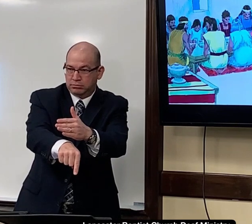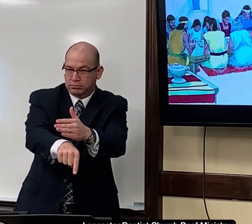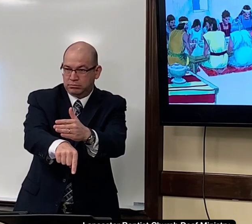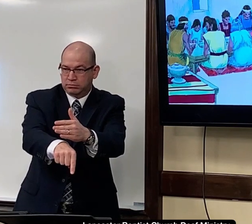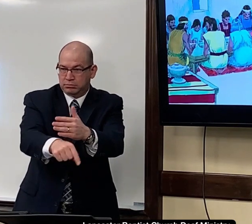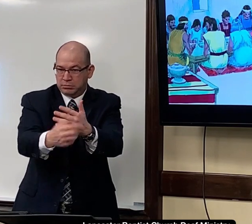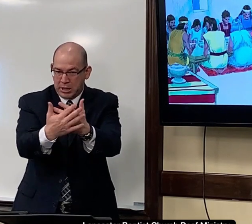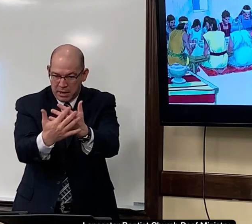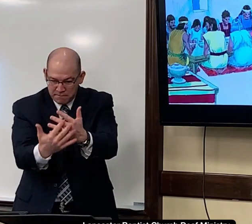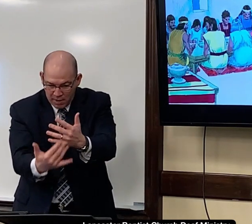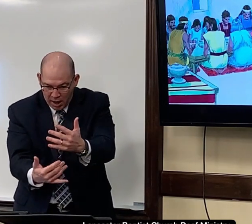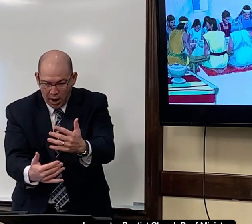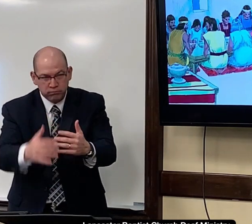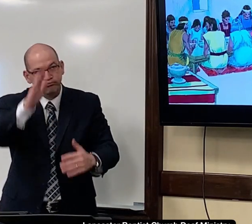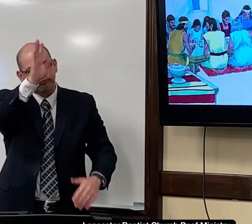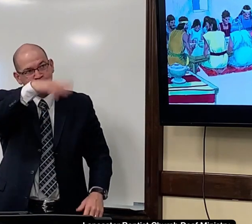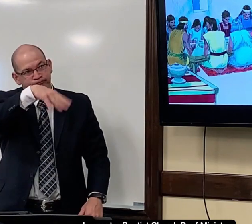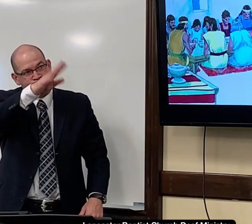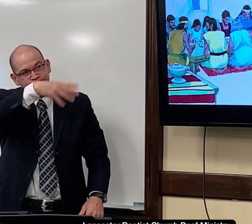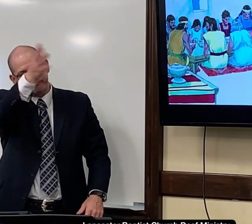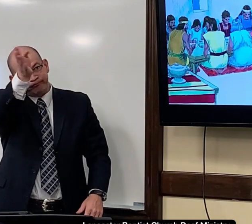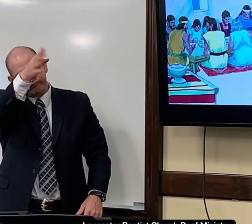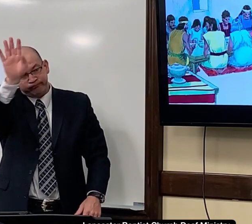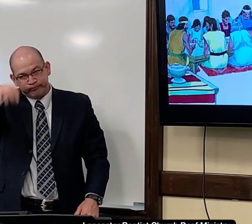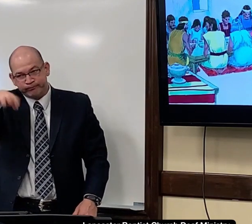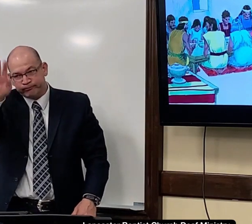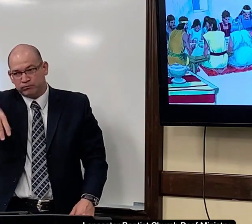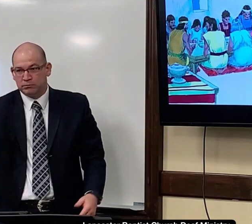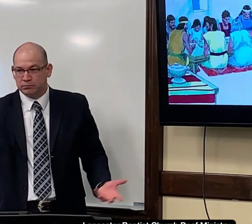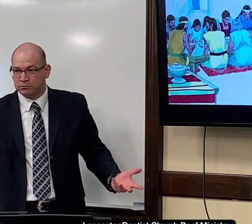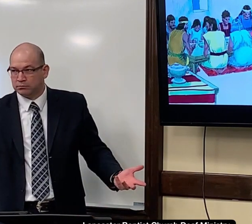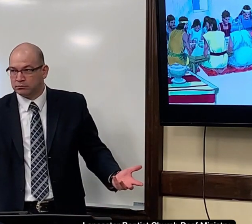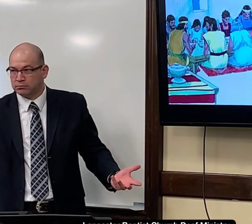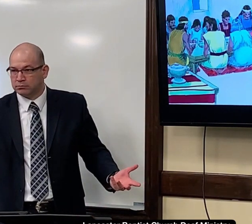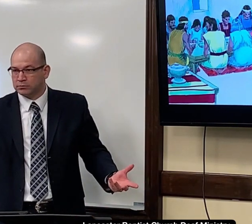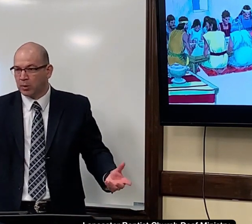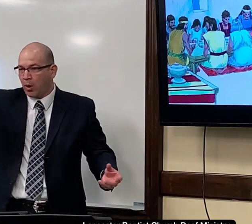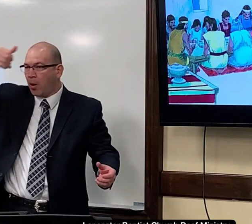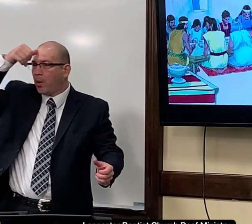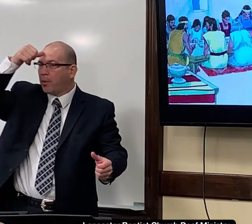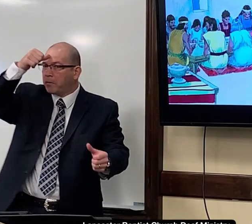lamb, gather the blood, paint it over the doorposts of the house.